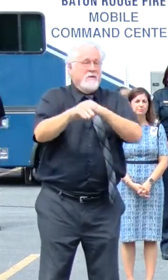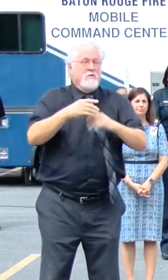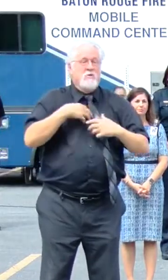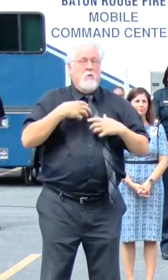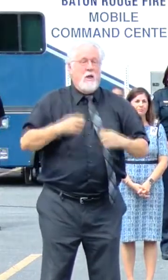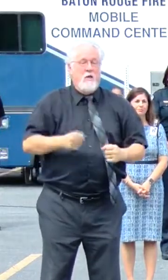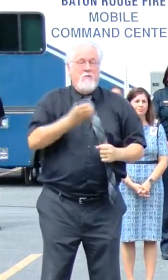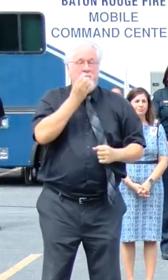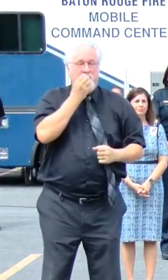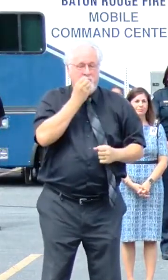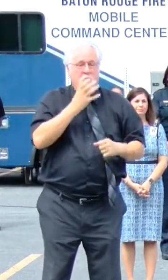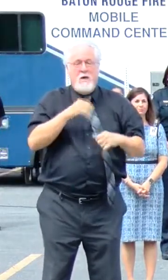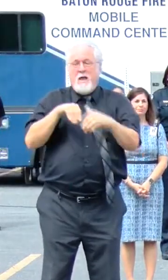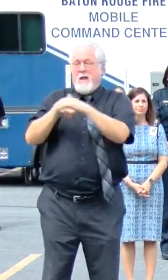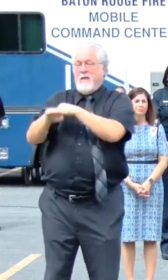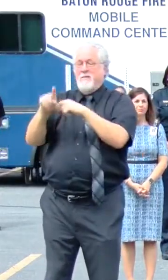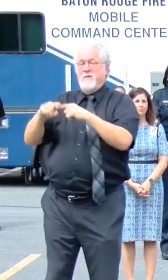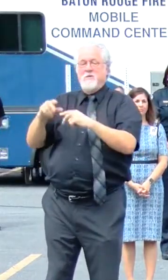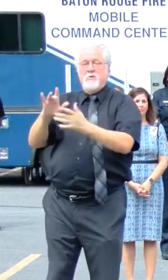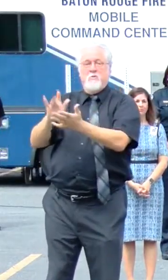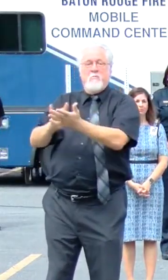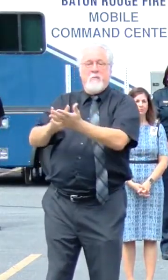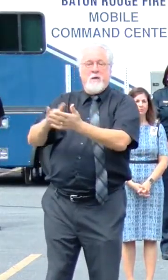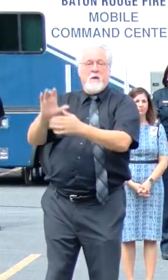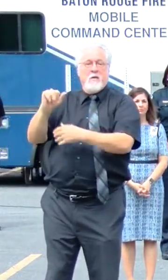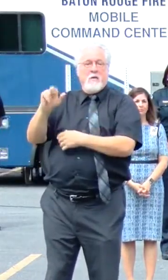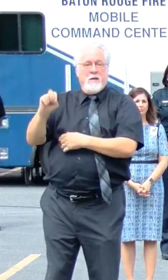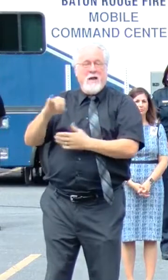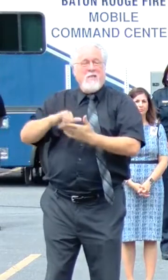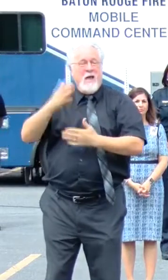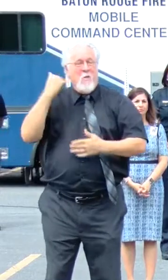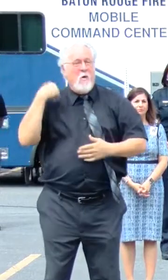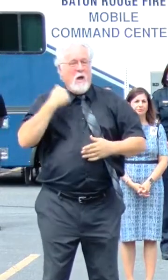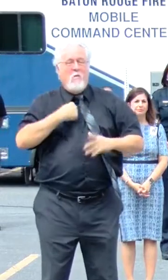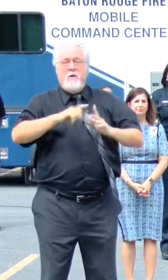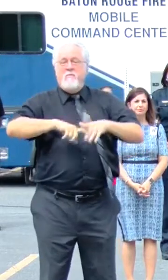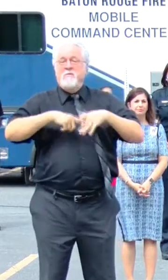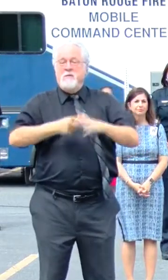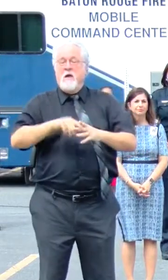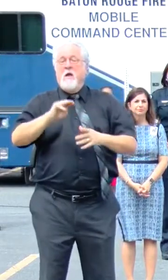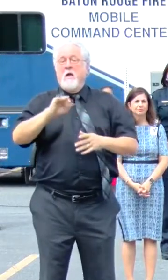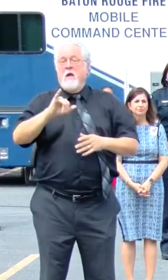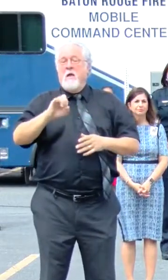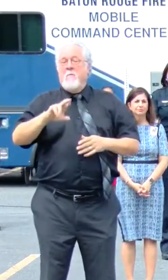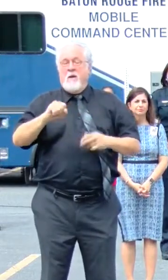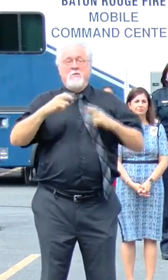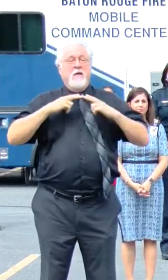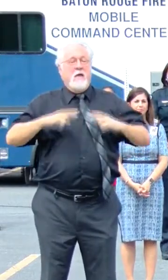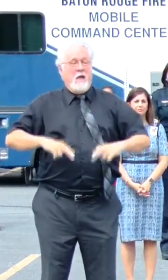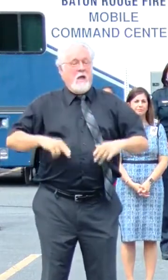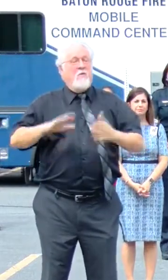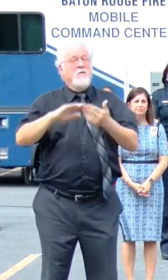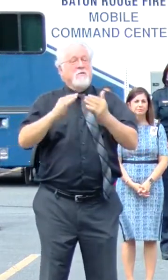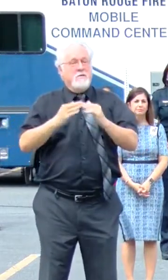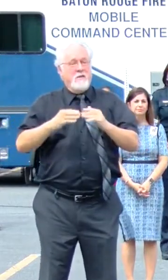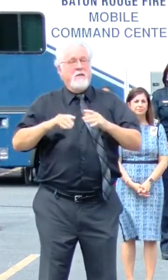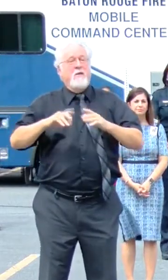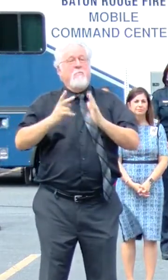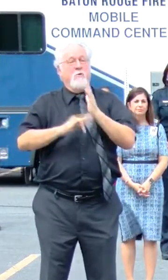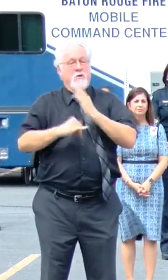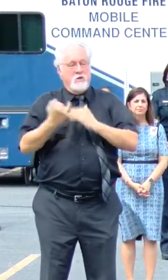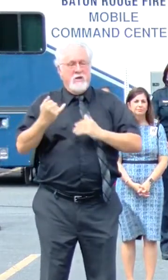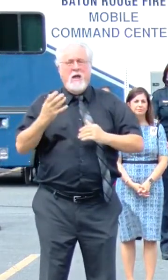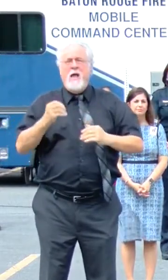and access to medical care. It's the reason why we have launched the Mayor's Healthy City Initiative, and why changing